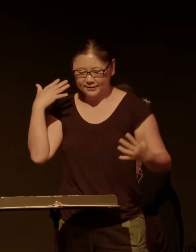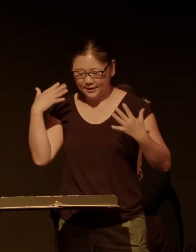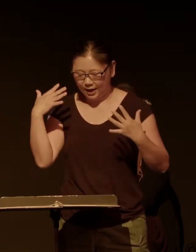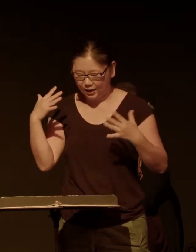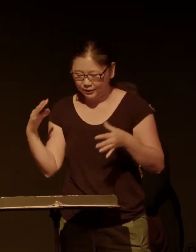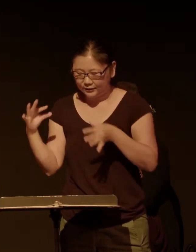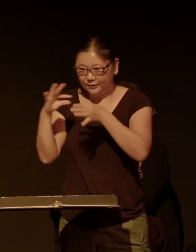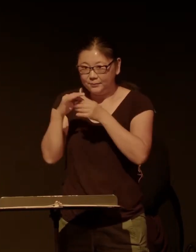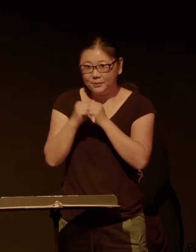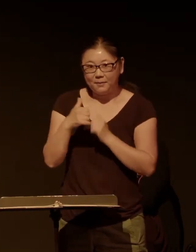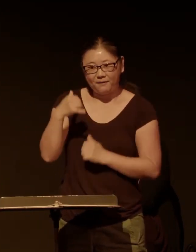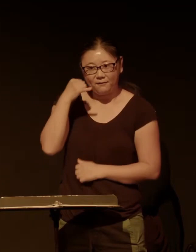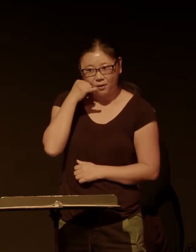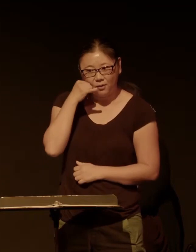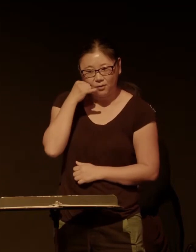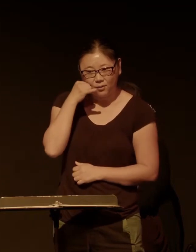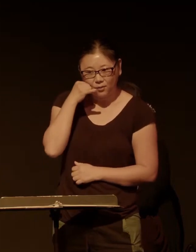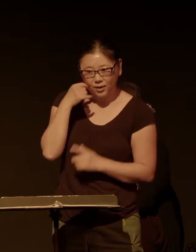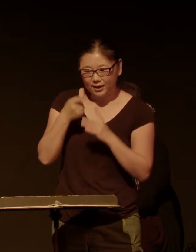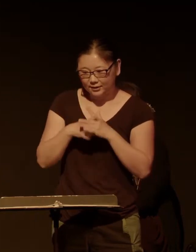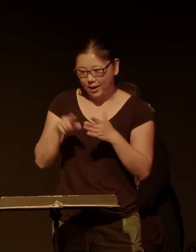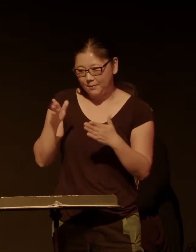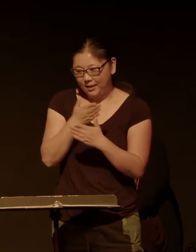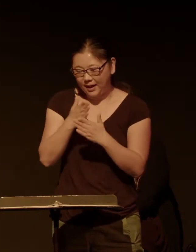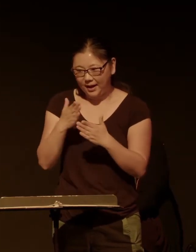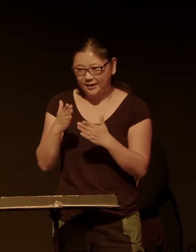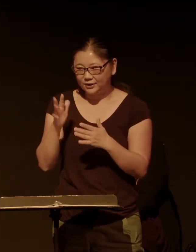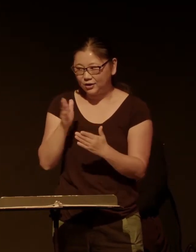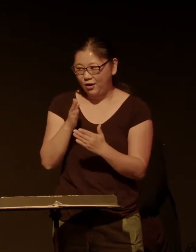connects to my cell phone and starts playing this song.